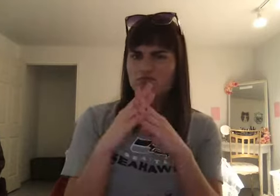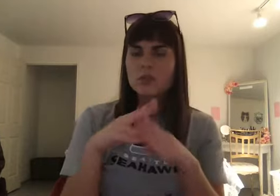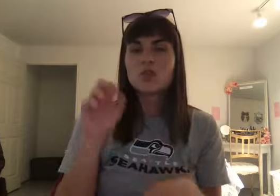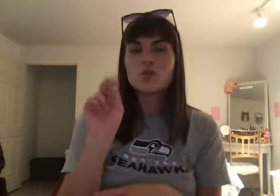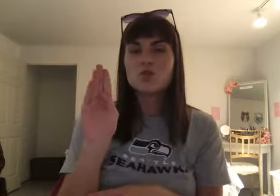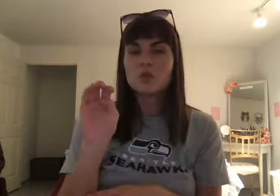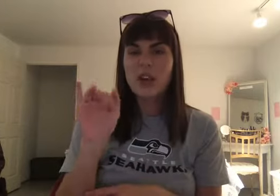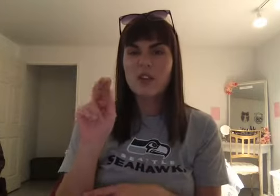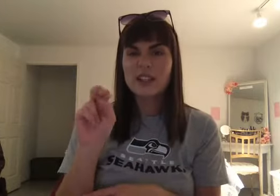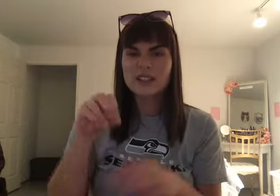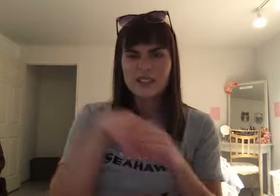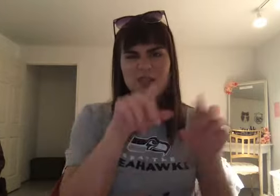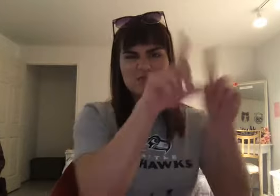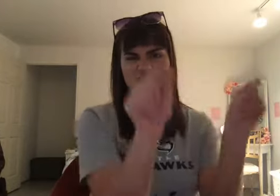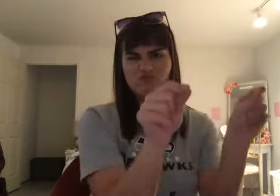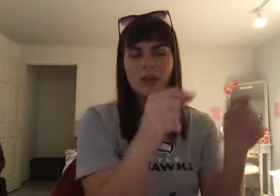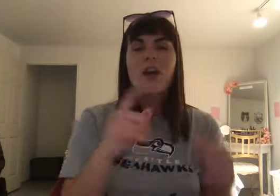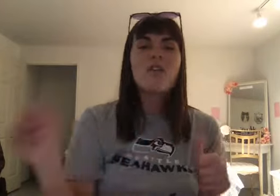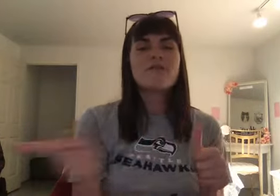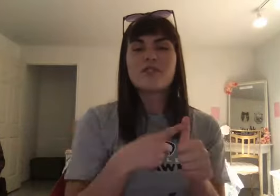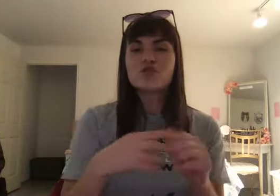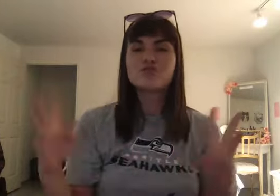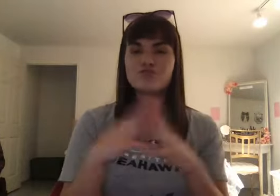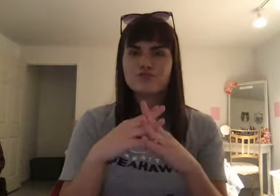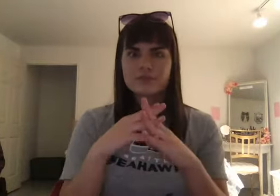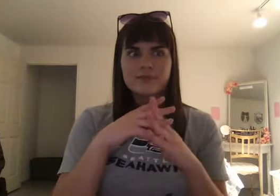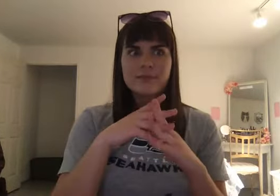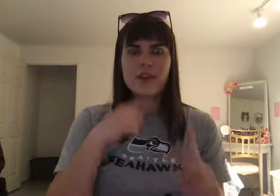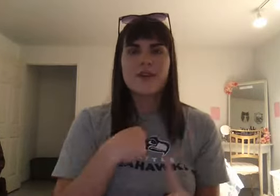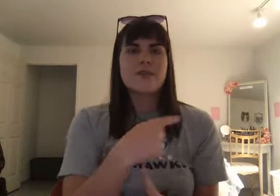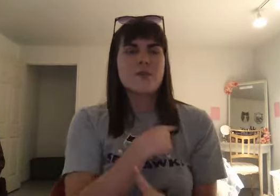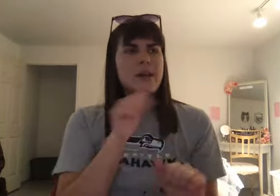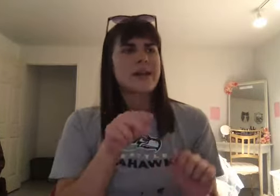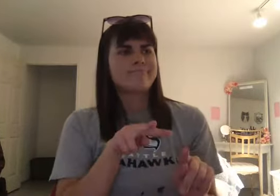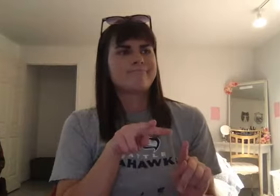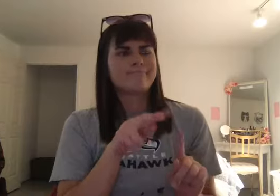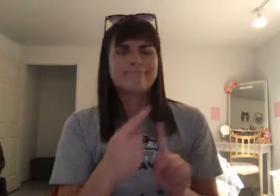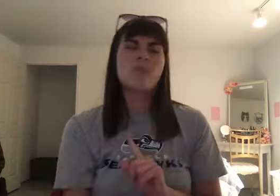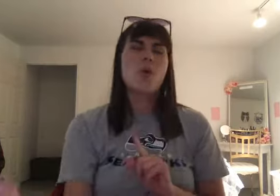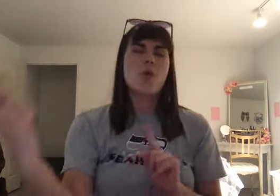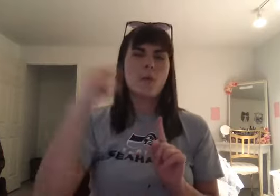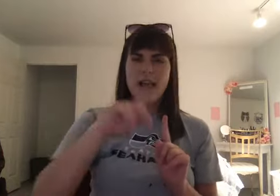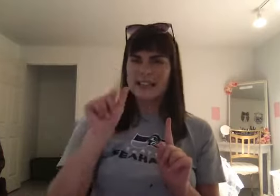the fertile crescent are really the first civilization that arises that we can date back in history. And there are five reasons